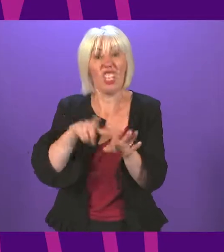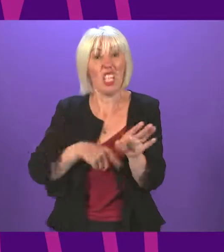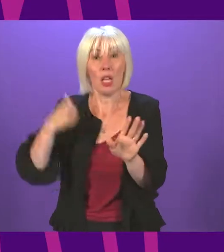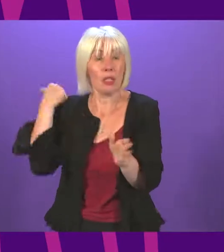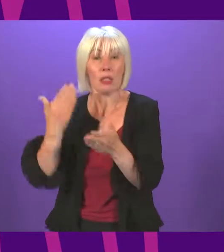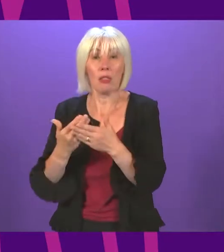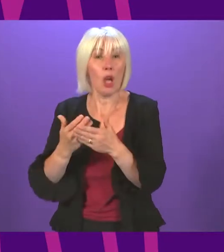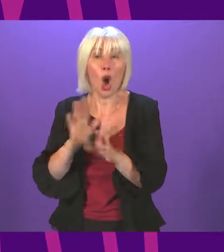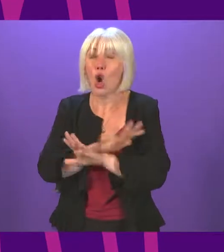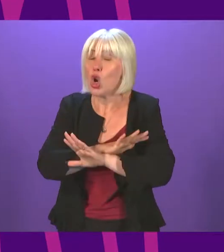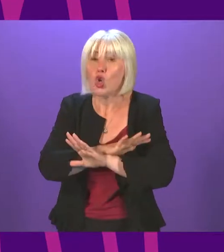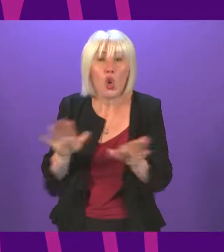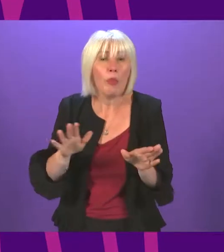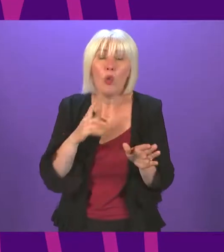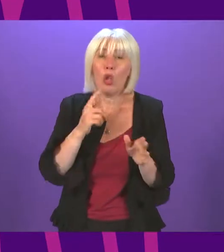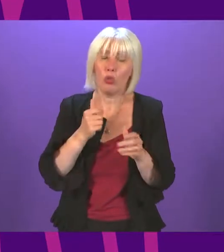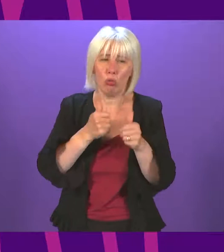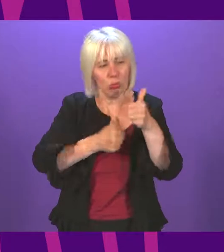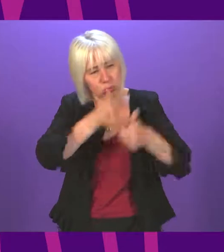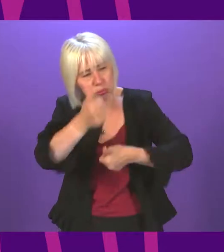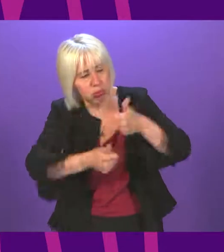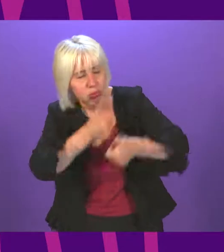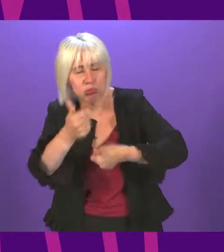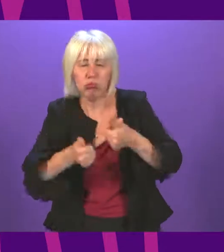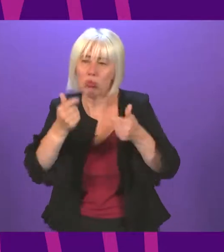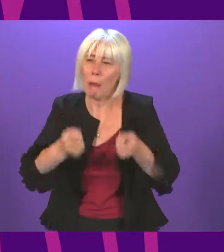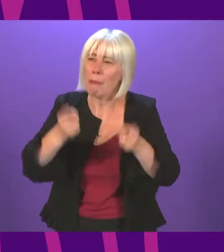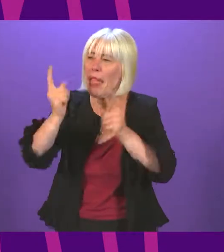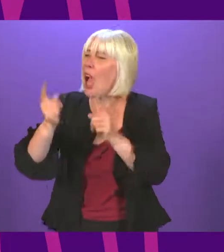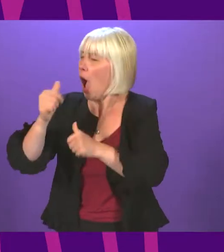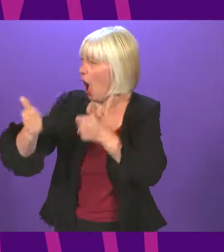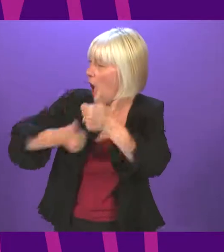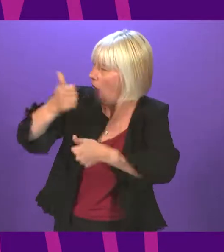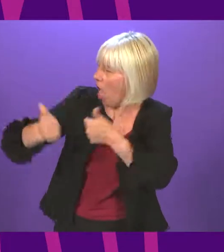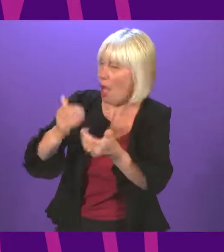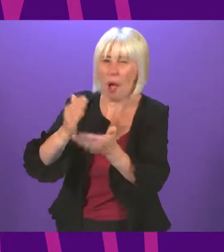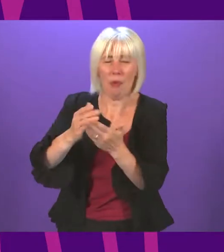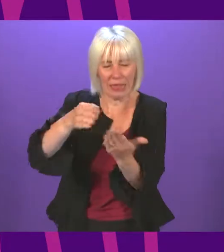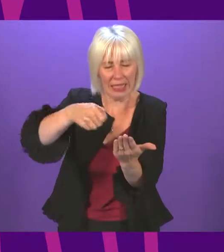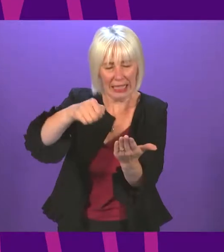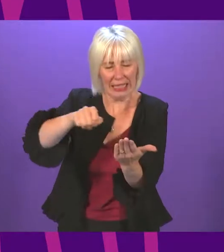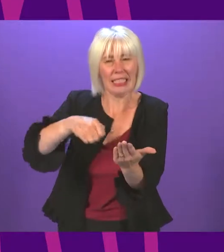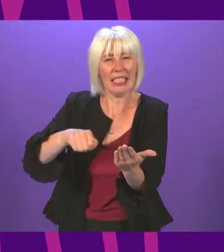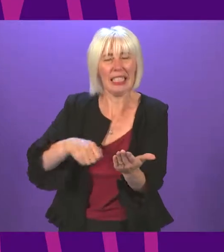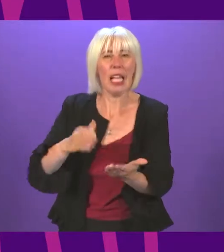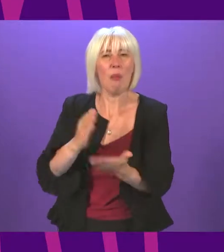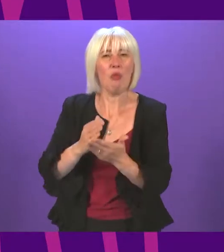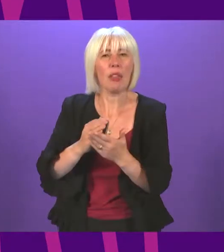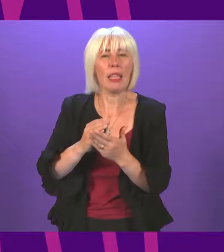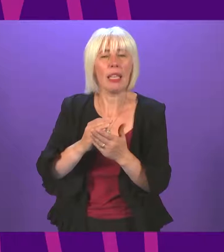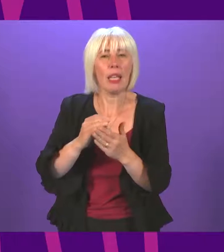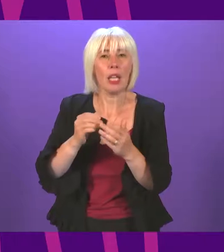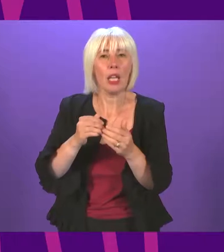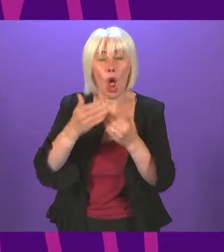celebration of the appointment of its own ministers to be that one of those tick box exercises or the short-term solutions to our problems